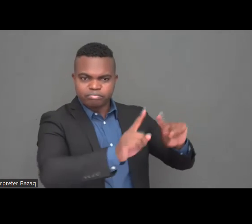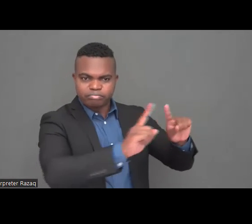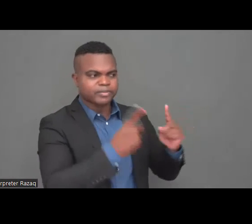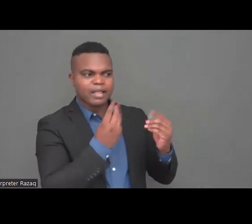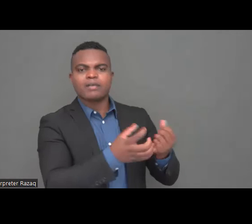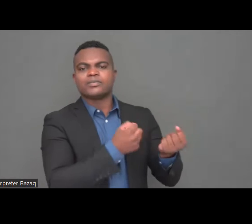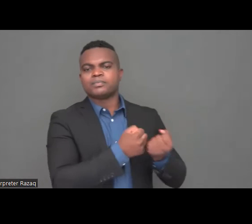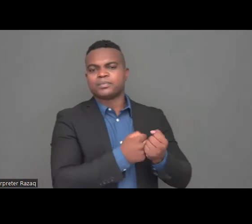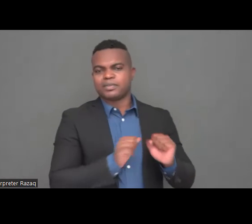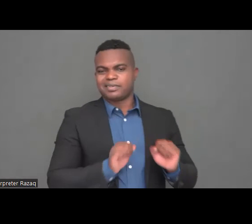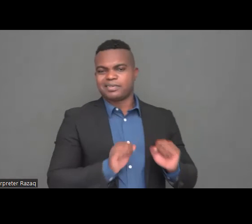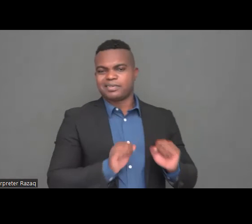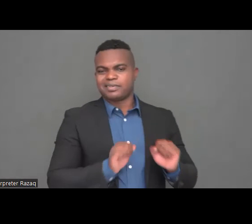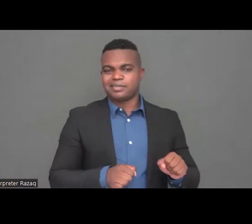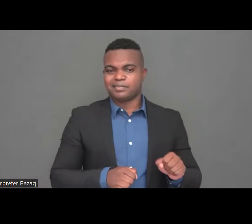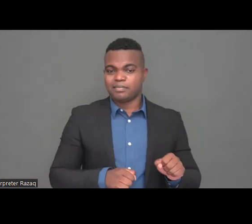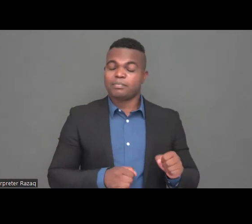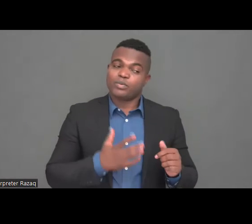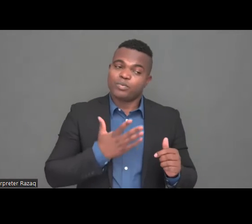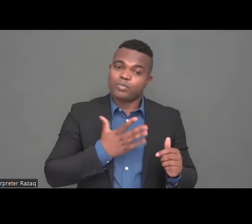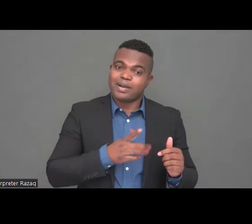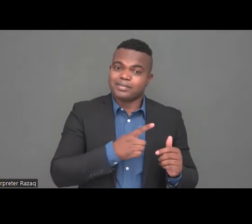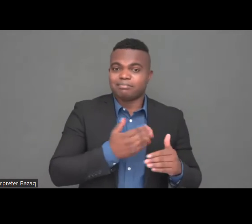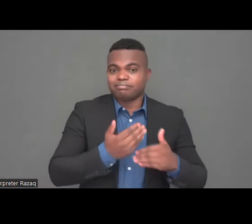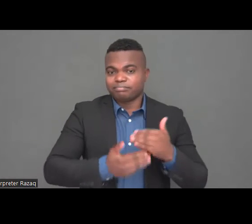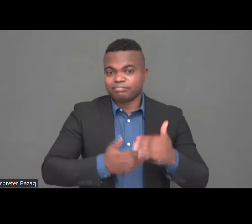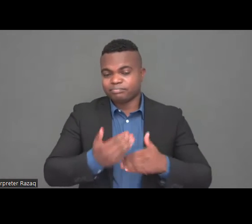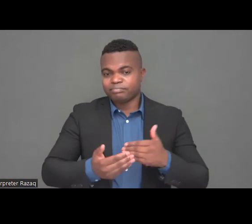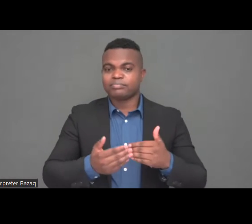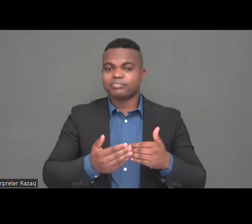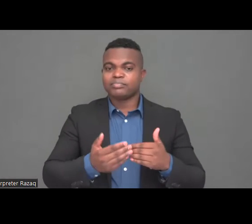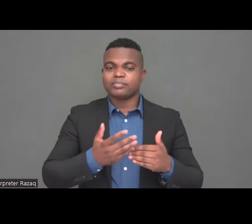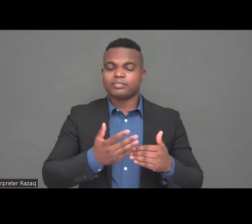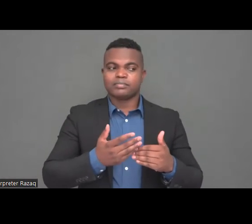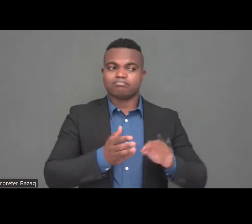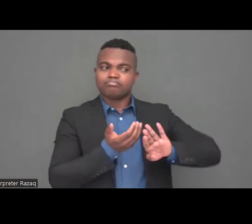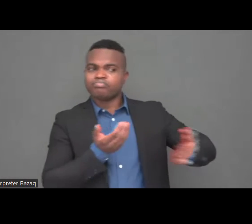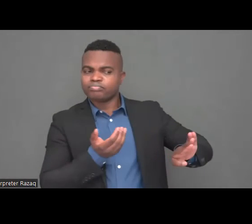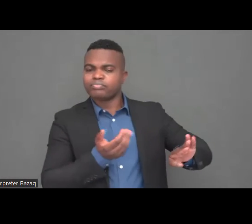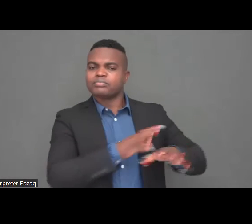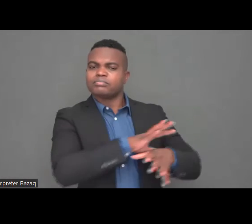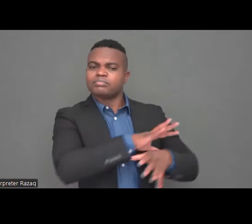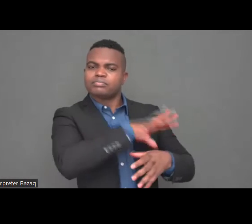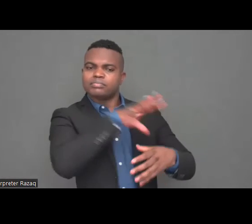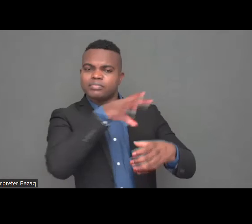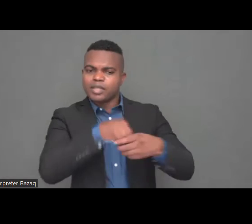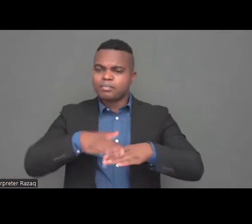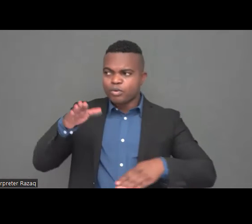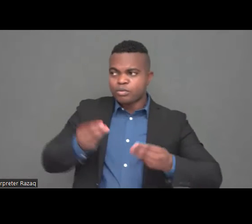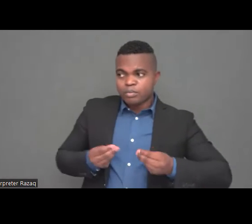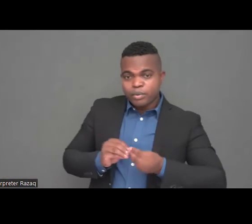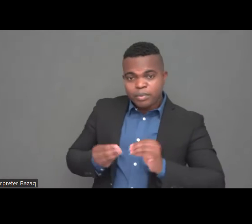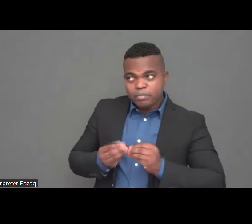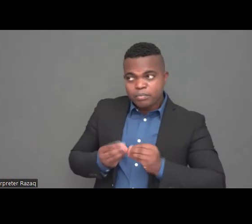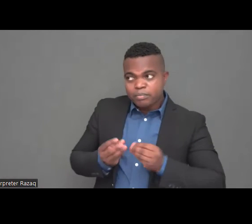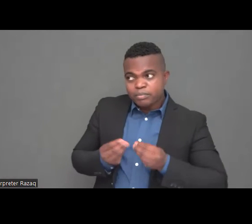but not the solution ourselves. This is a crisis within a crisis. We